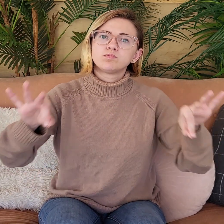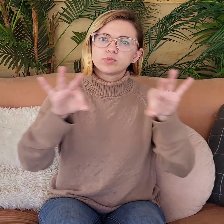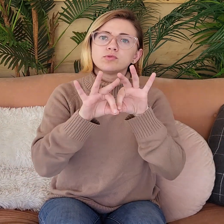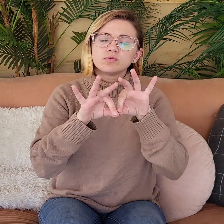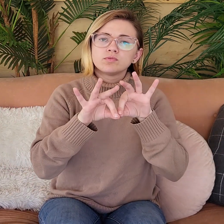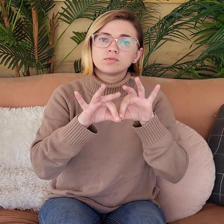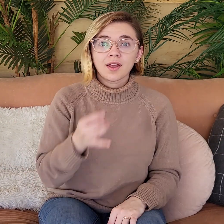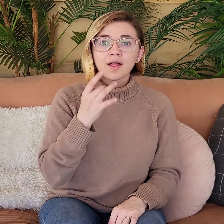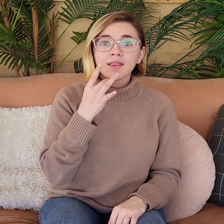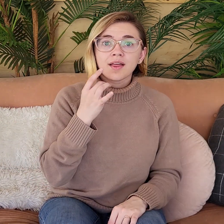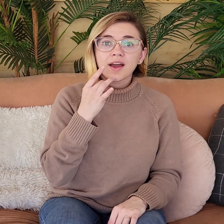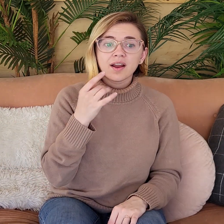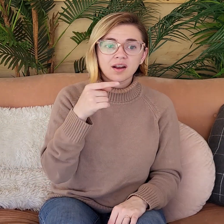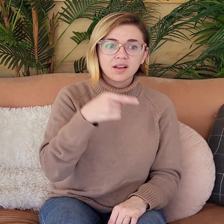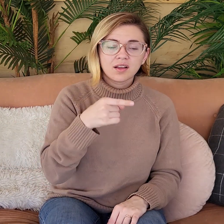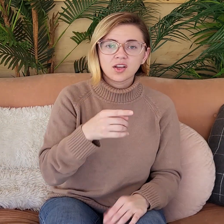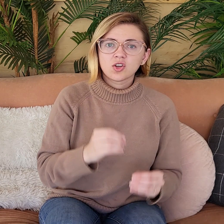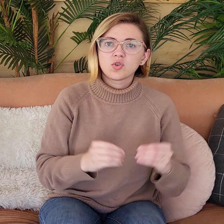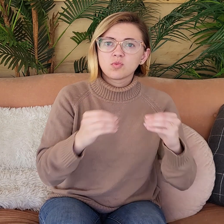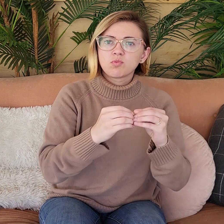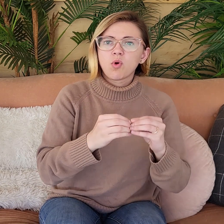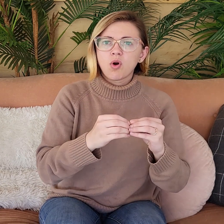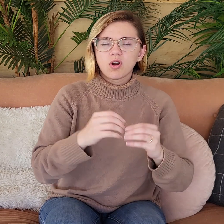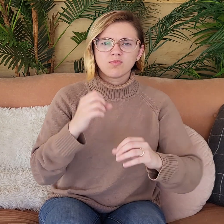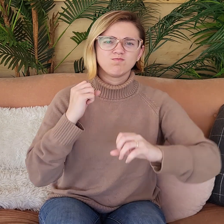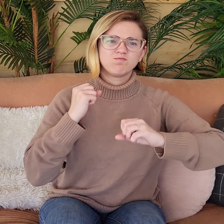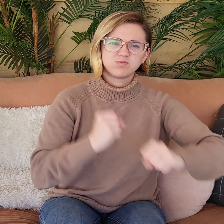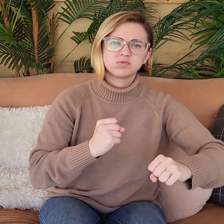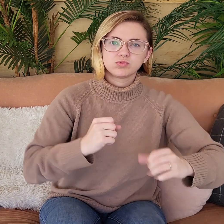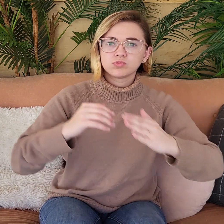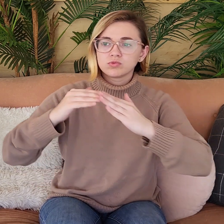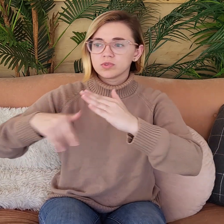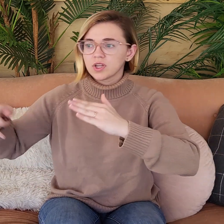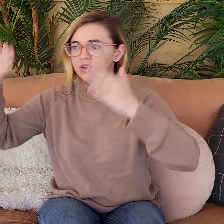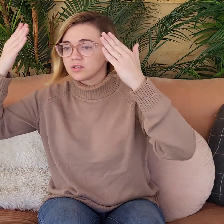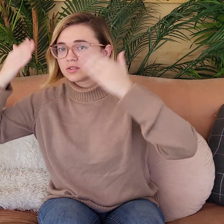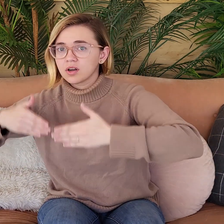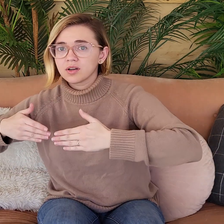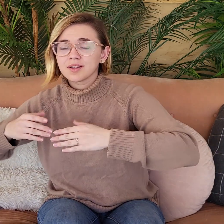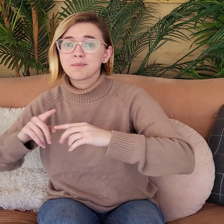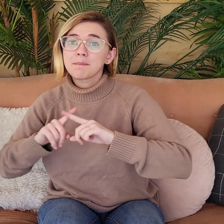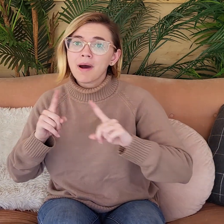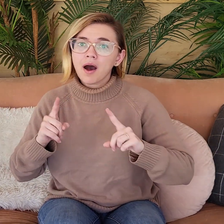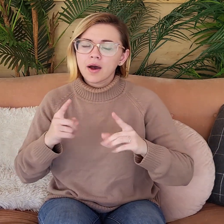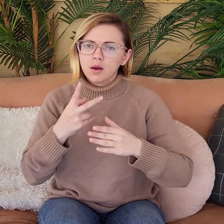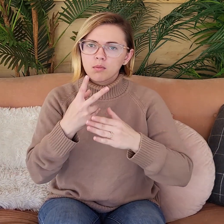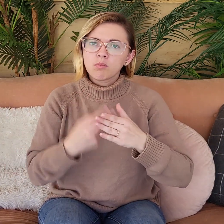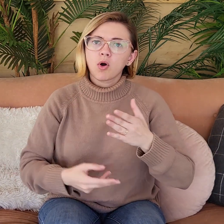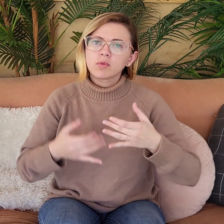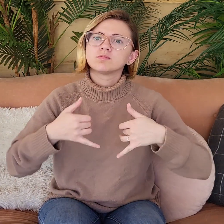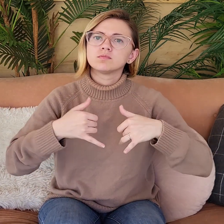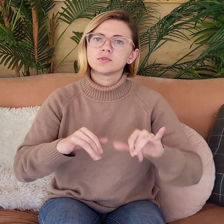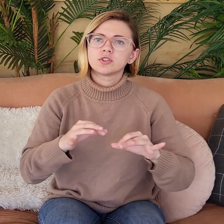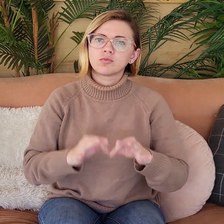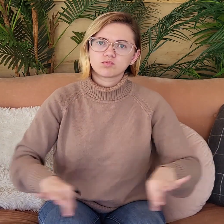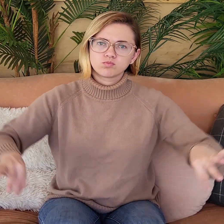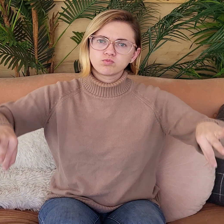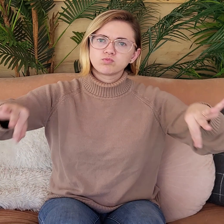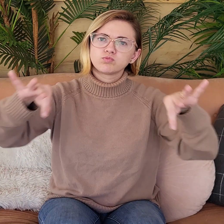both are still important. The light is more powerful than the darkness, but, both